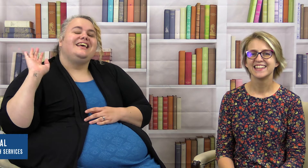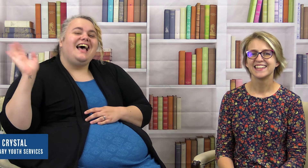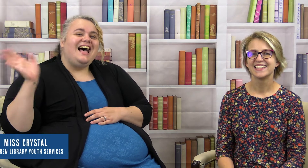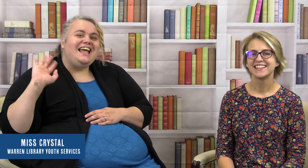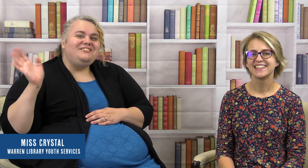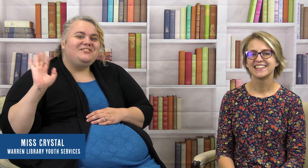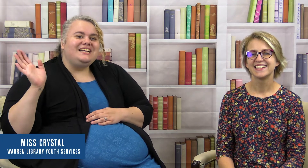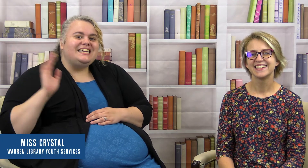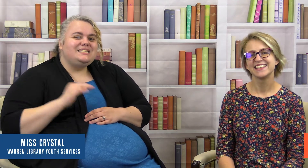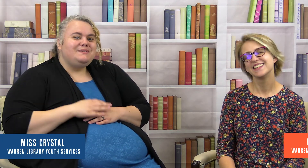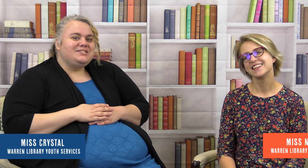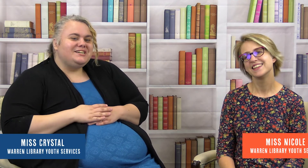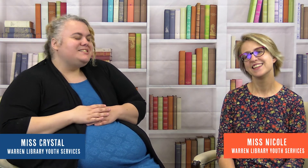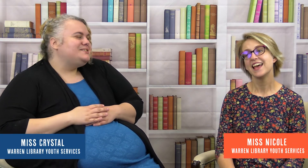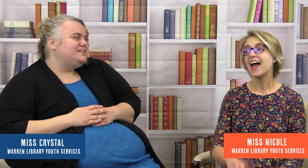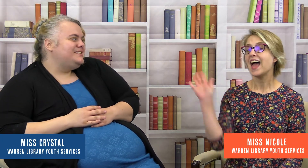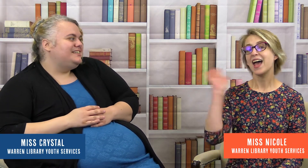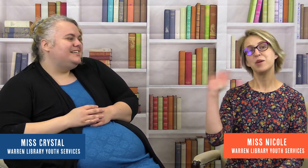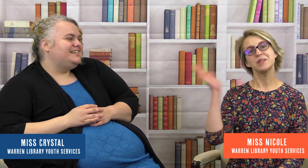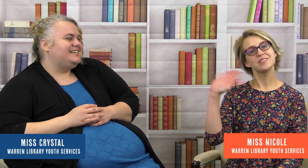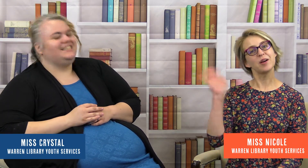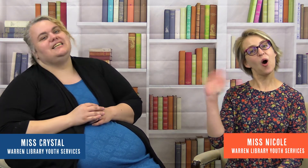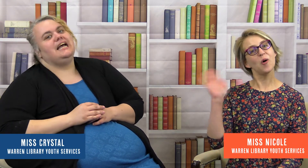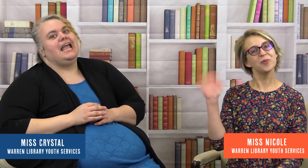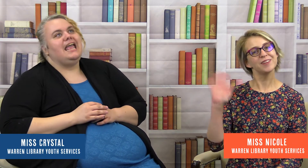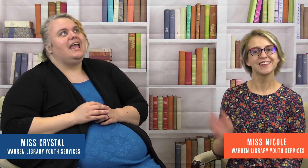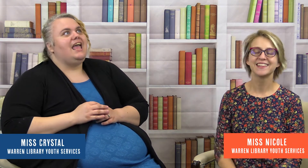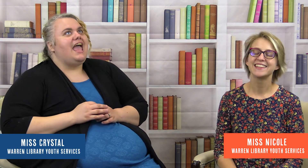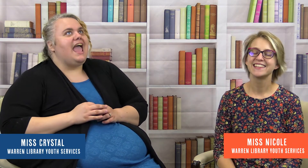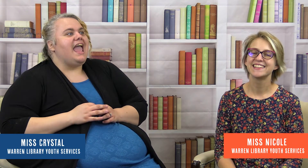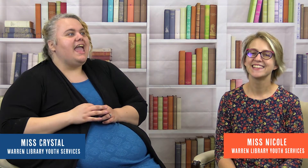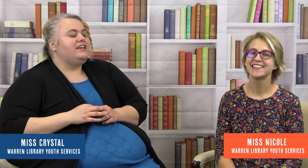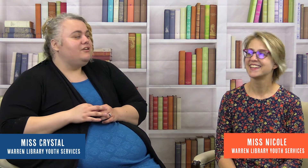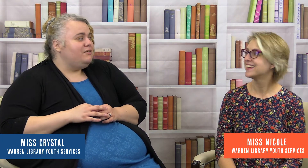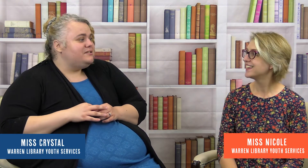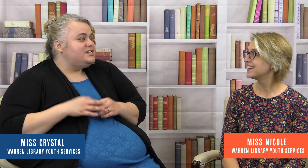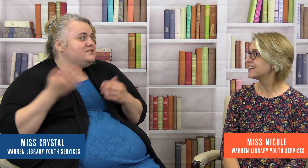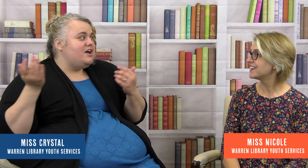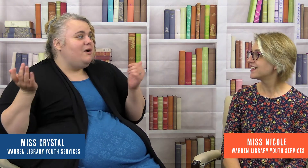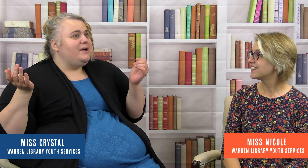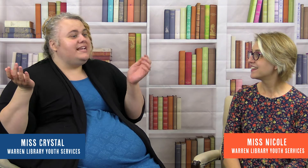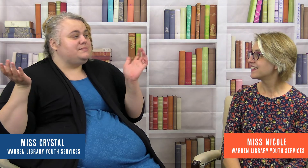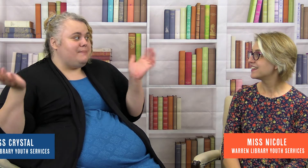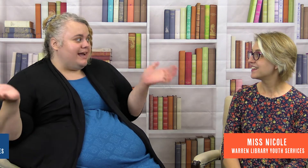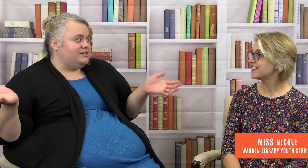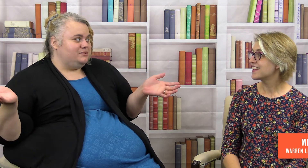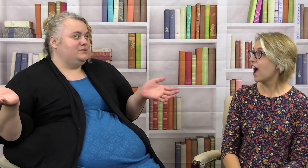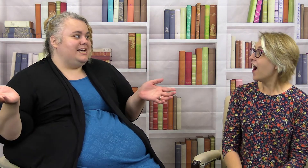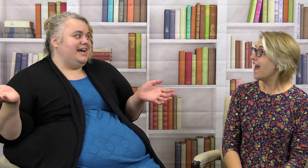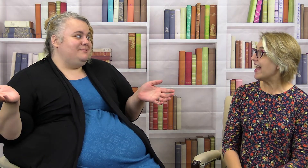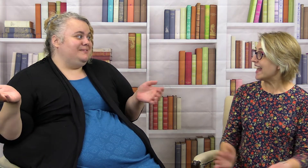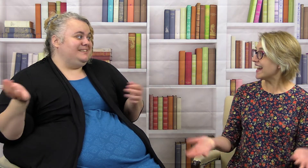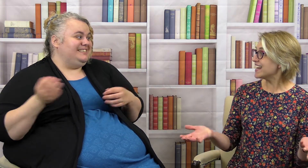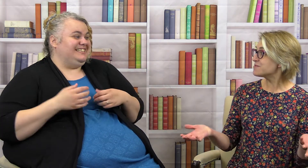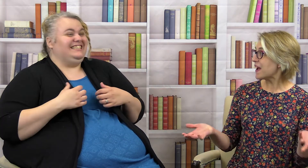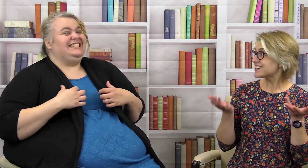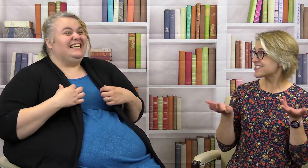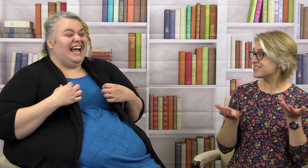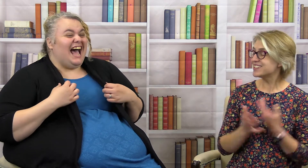Hi everyone it's Miss Crystal and Miss Nicole and Nicole did you know it's back to school time it is back to school